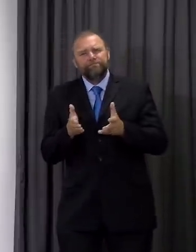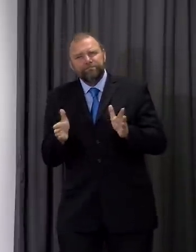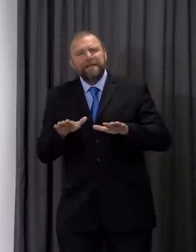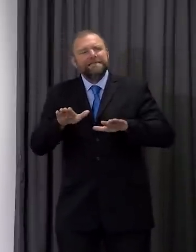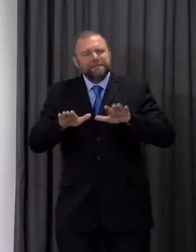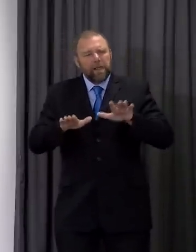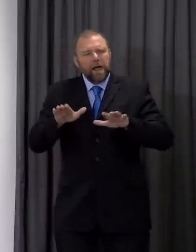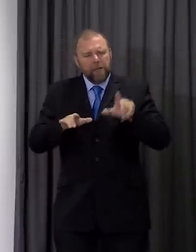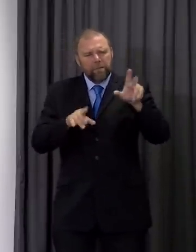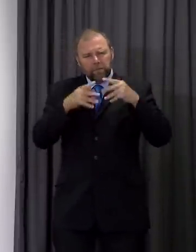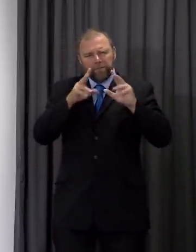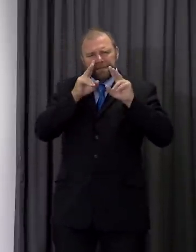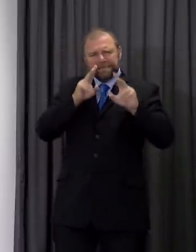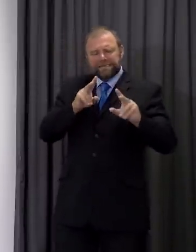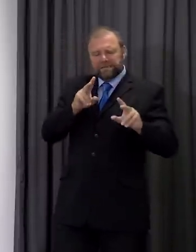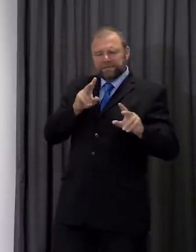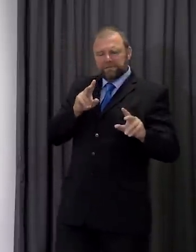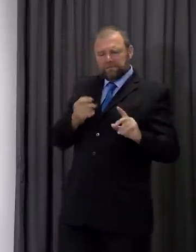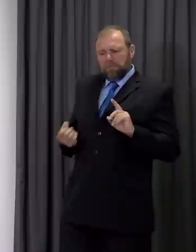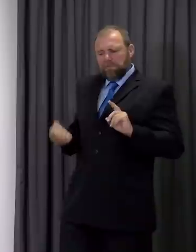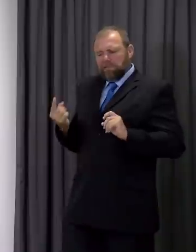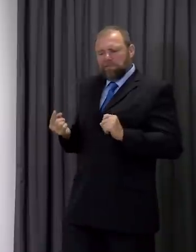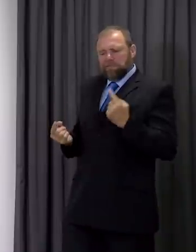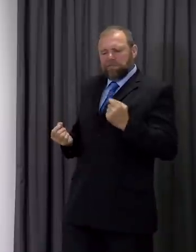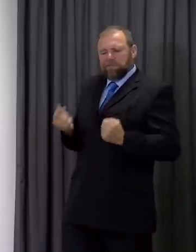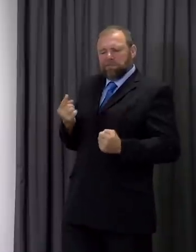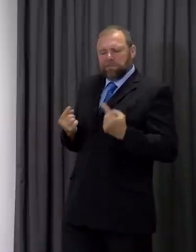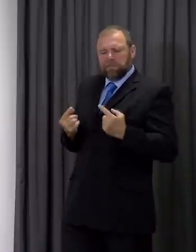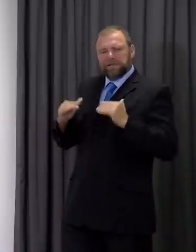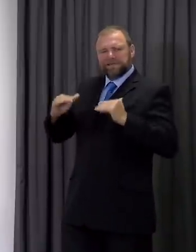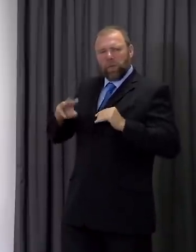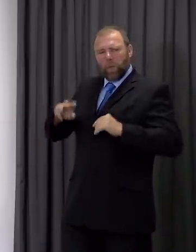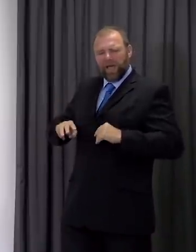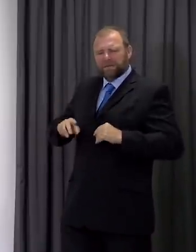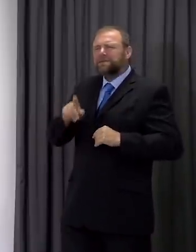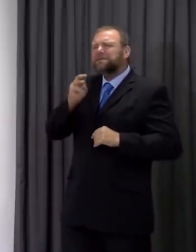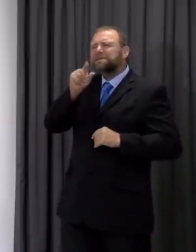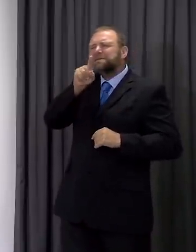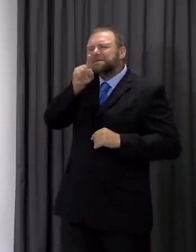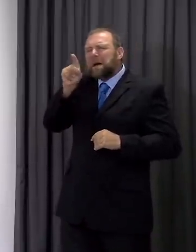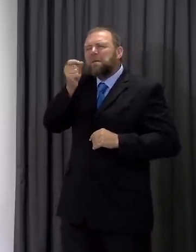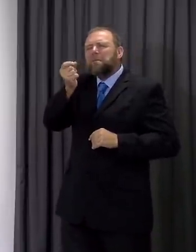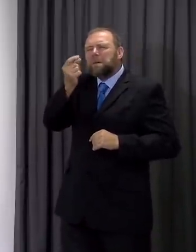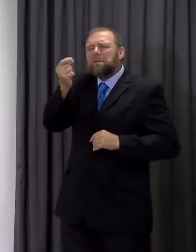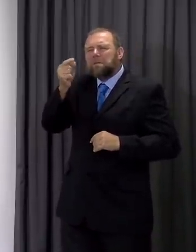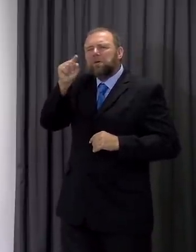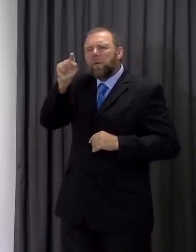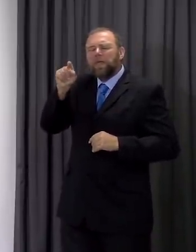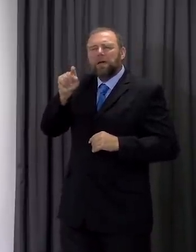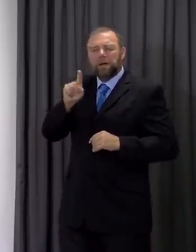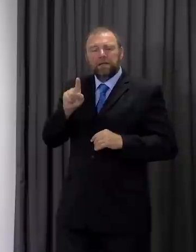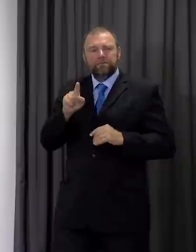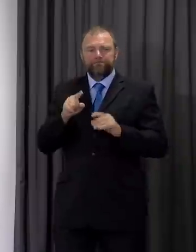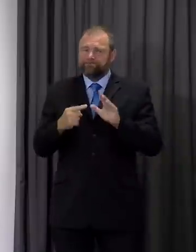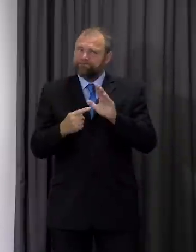we're seeing a modest increase in some authorities within north Wales but what's really important for us is the information we're getting